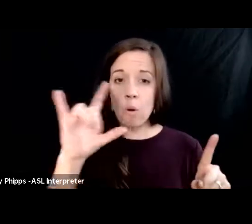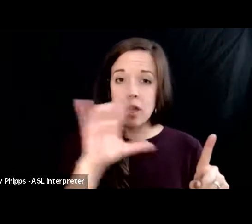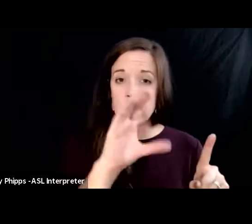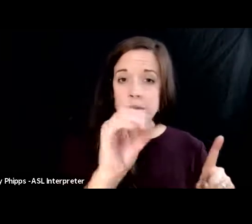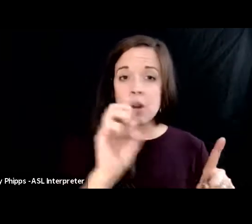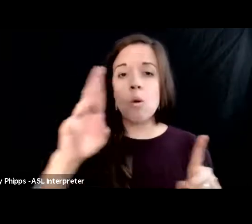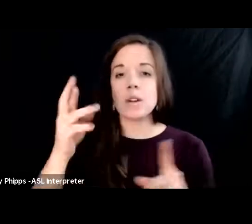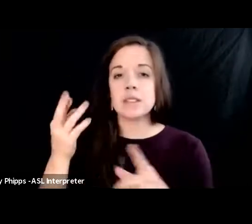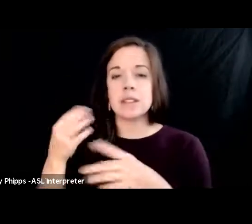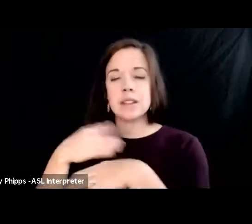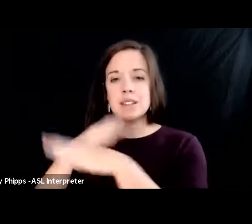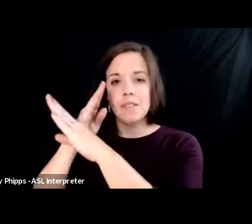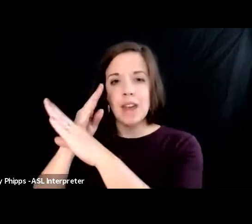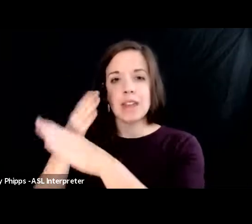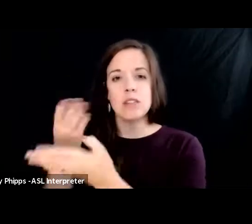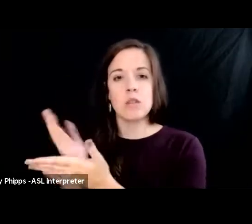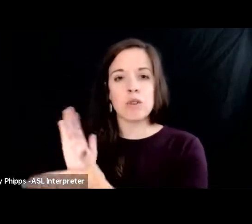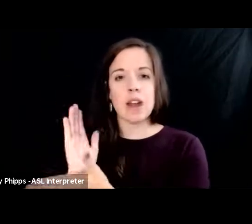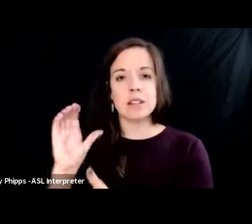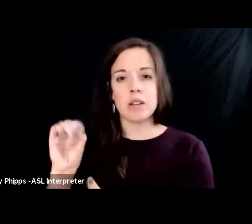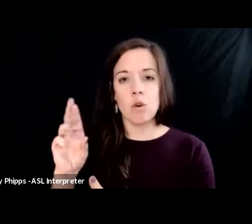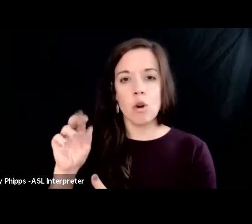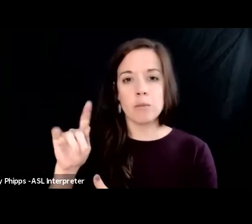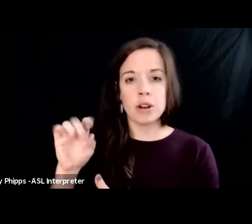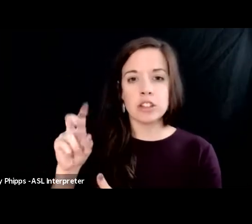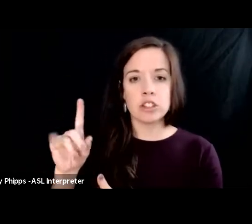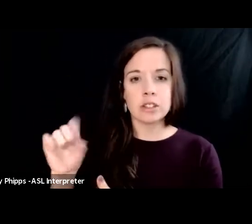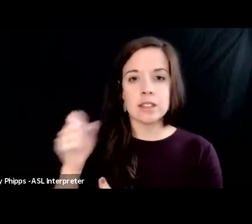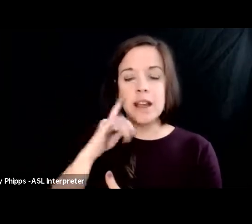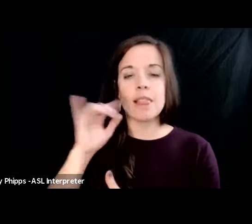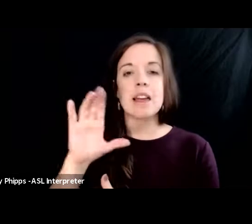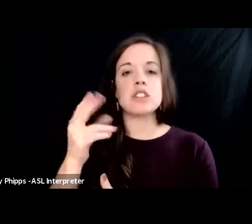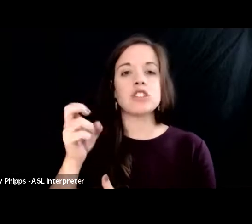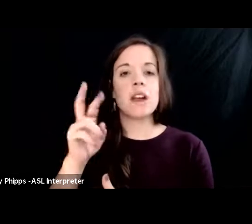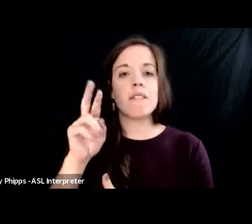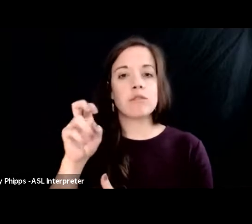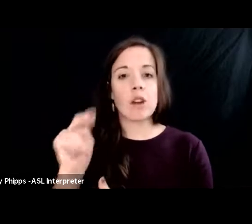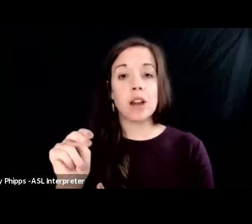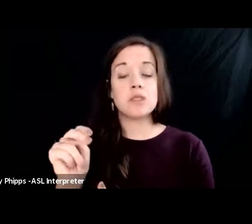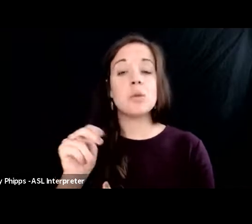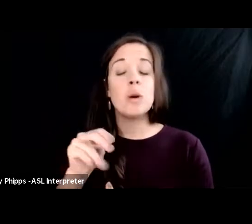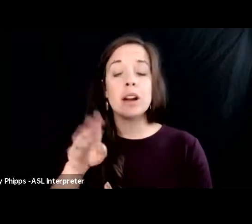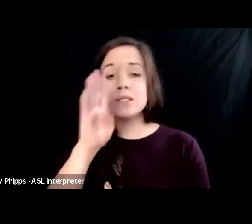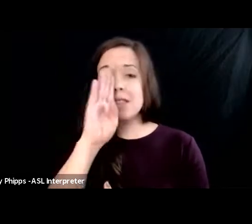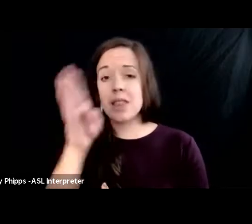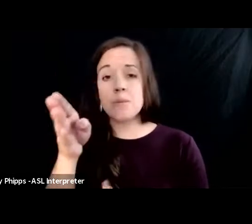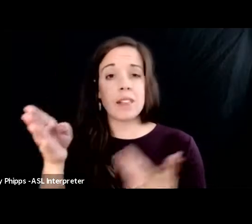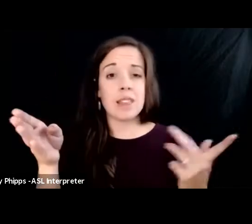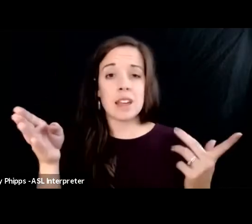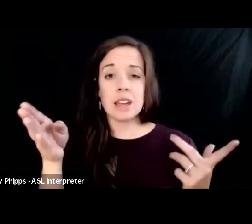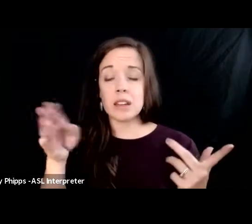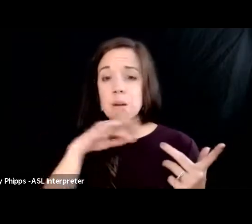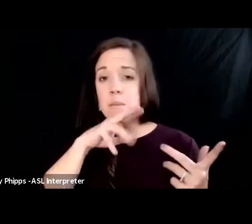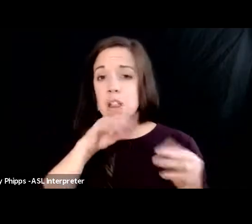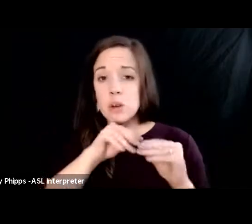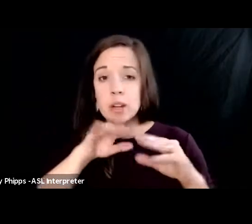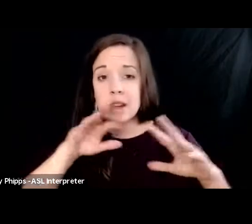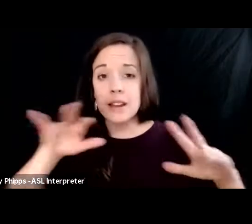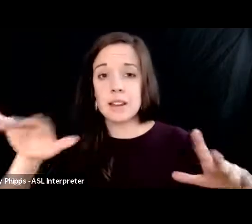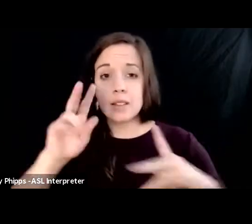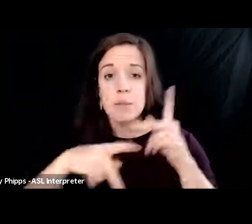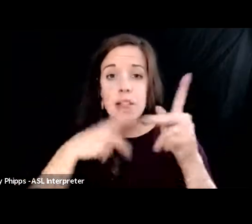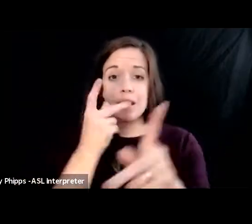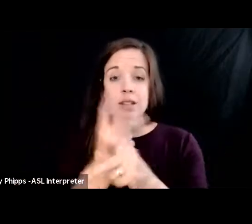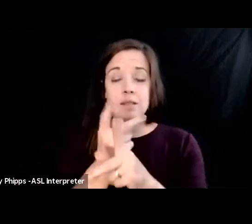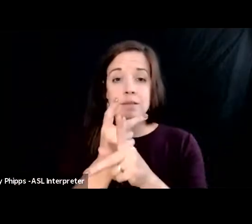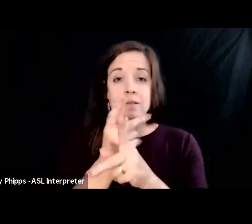rights of corporations like chevron who are deliberately polluting the planet and lost amongst all of this legal